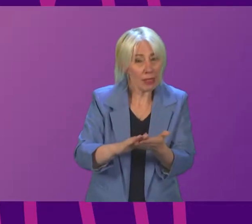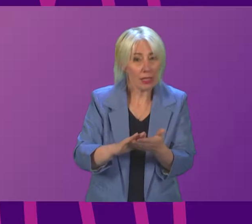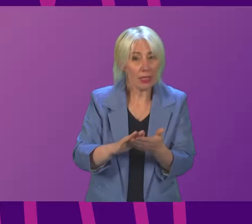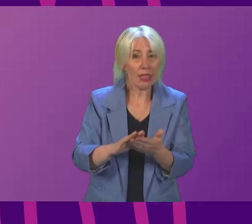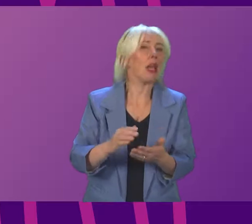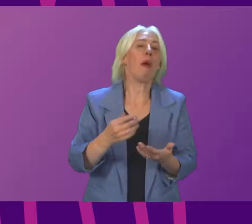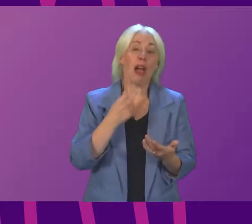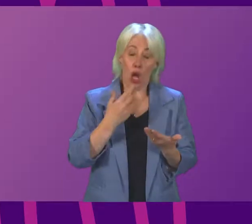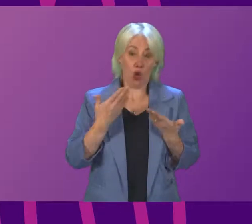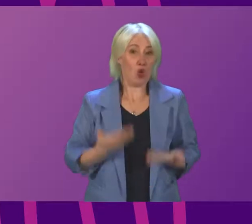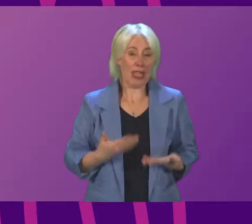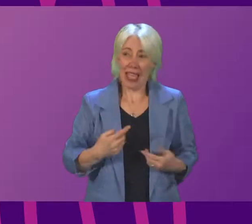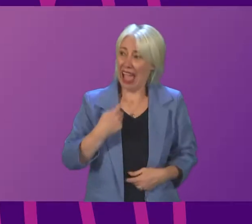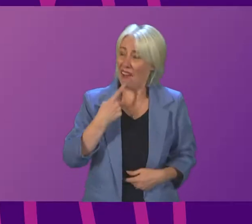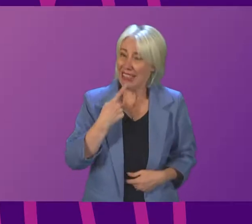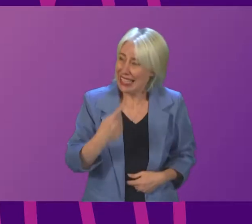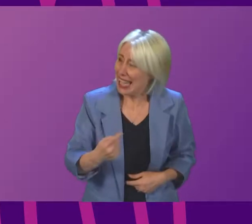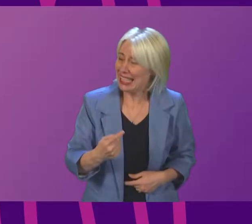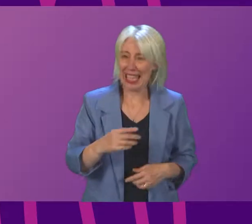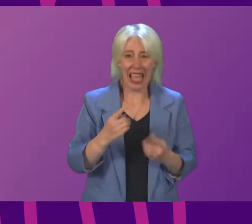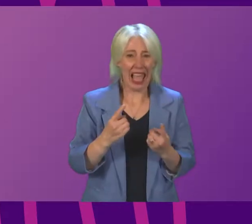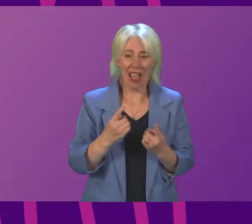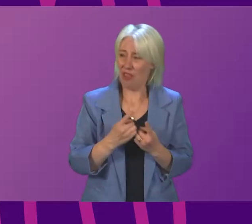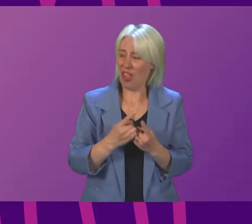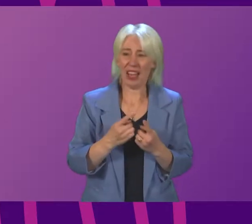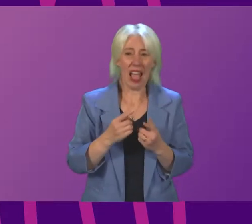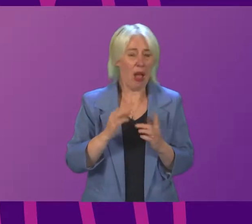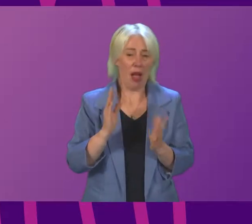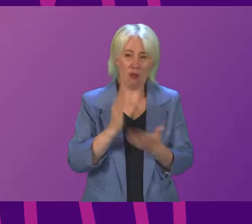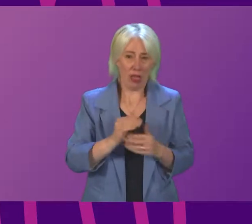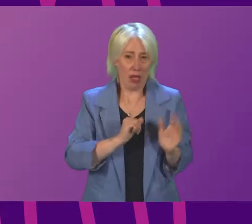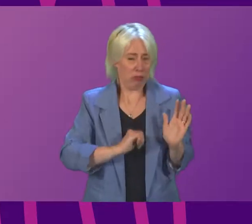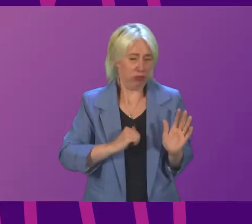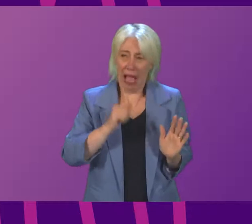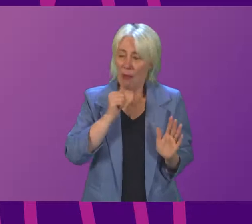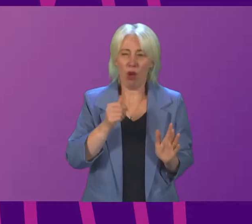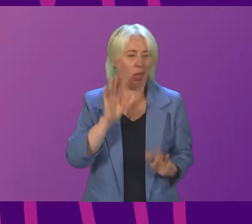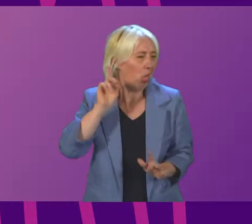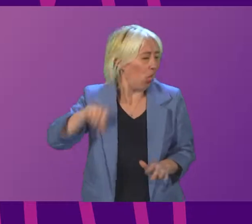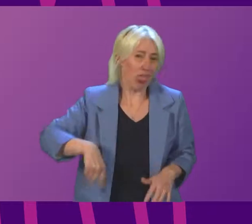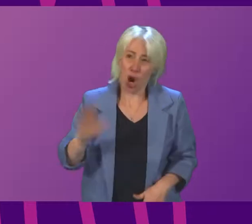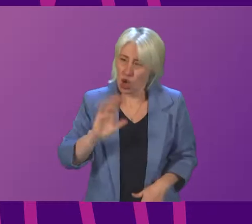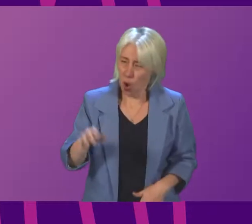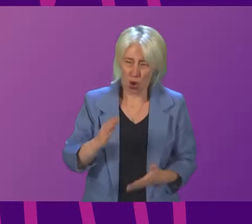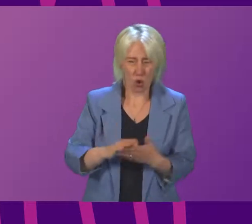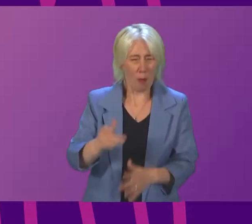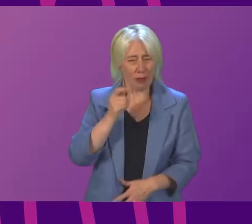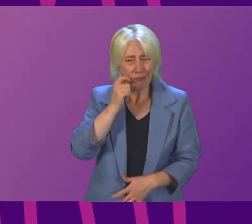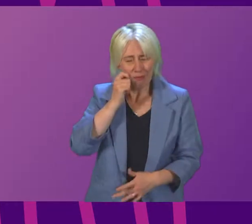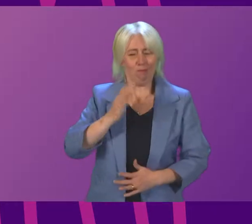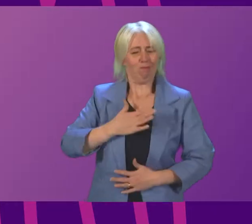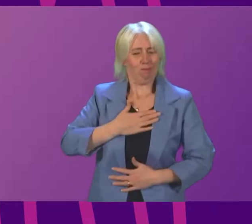word I have said today that underplays the significance of the situation. So, I really do take exception to that point.